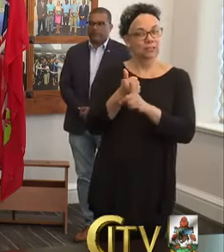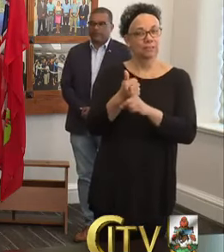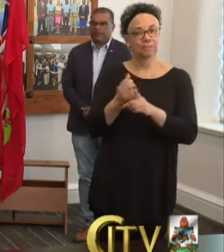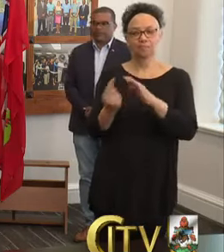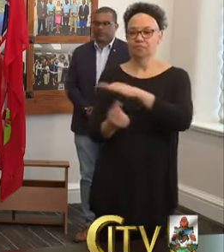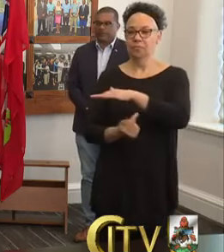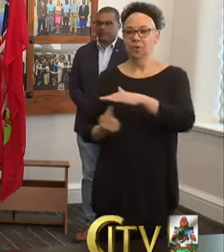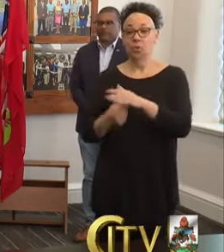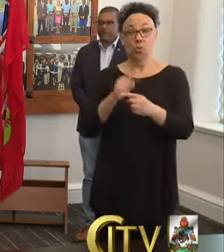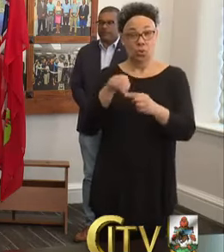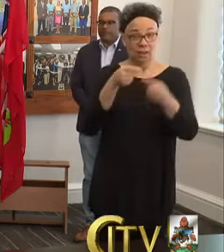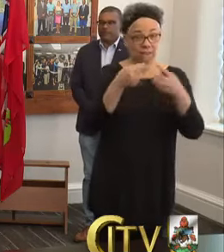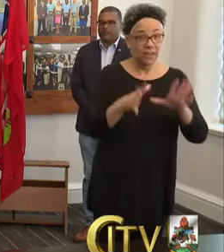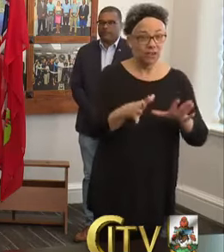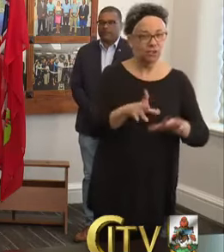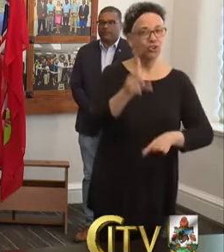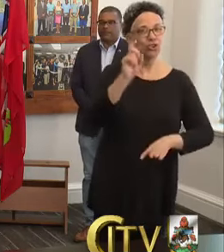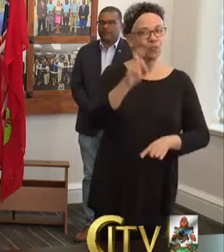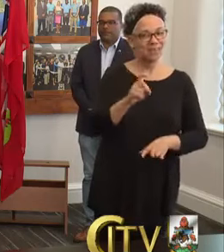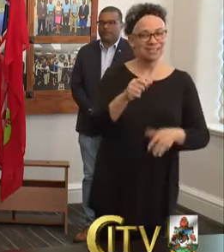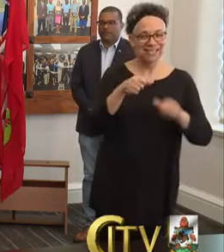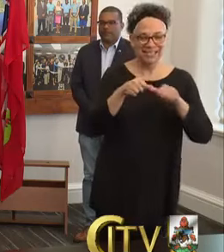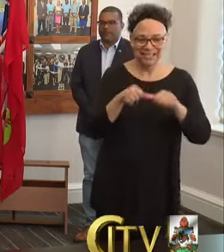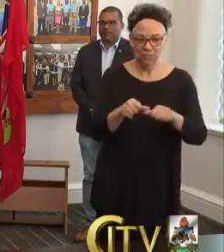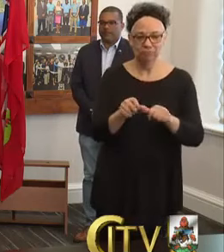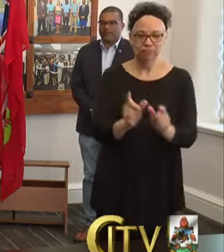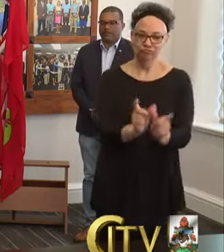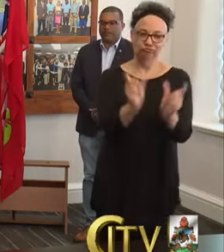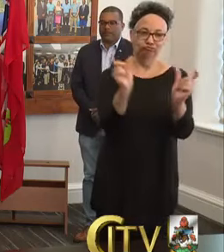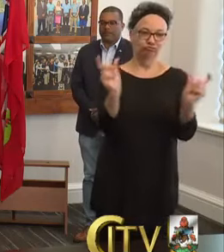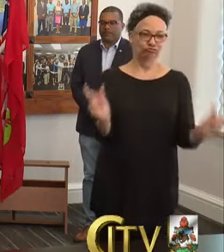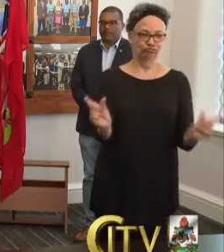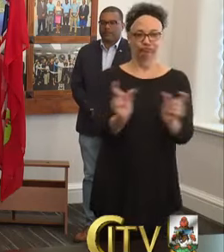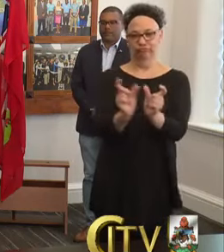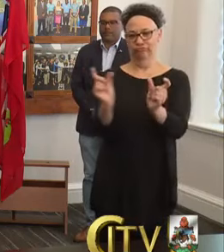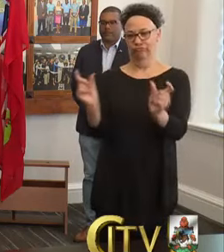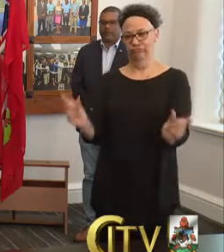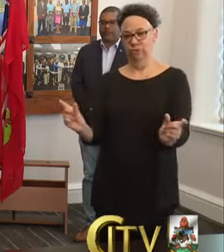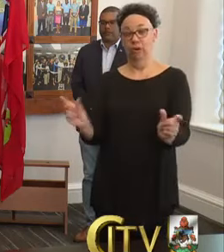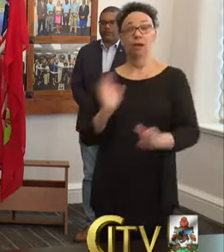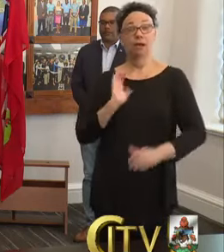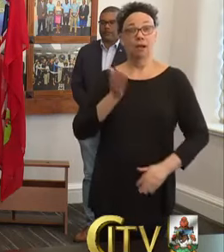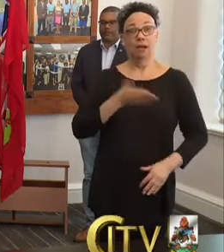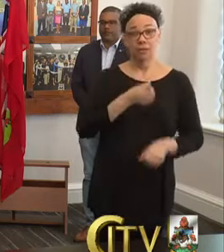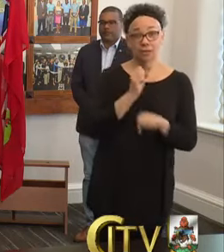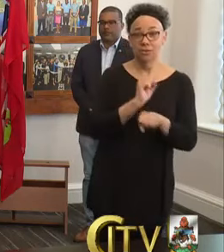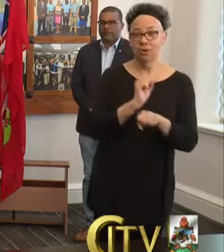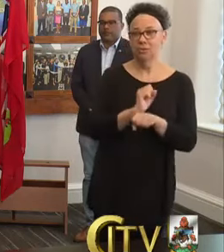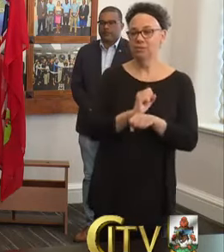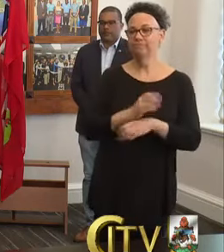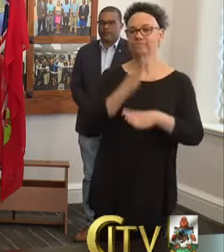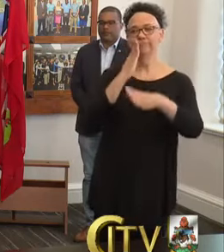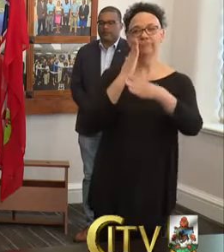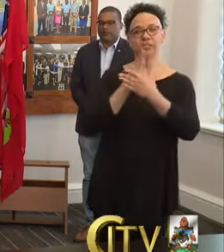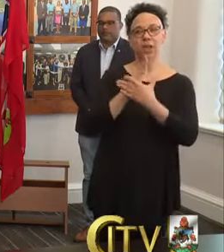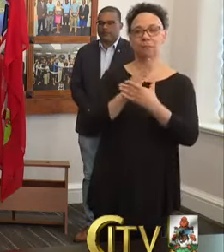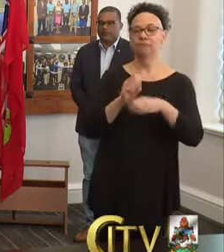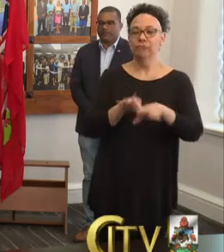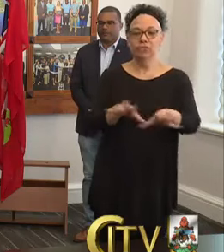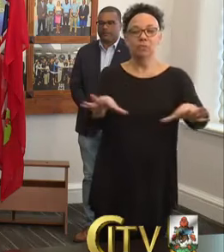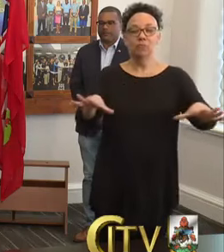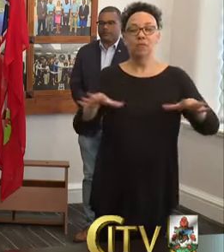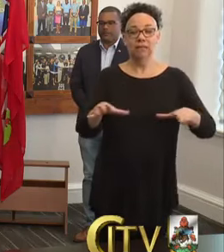is up, you must still abide by the social distancing guidelines because our job is to prevent the spread of this